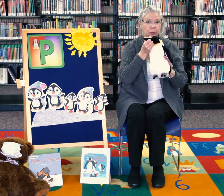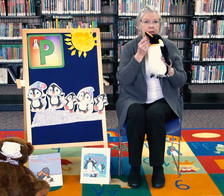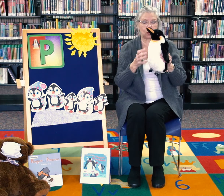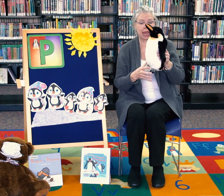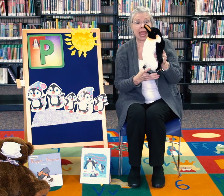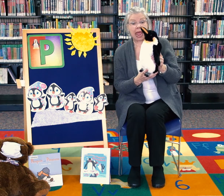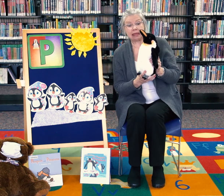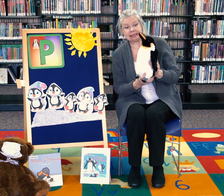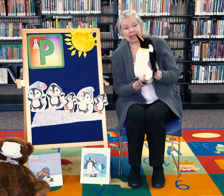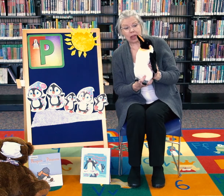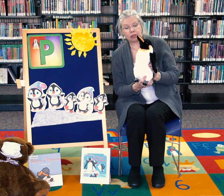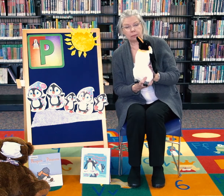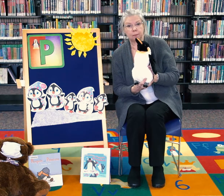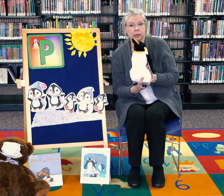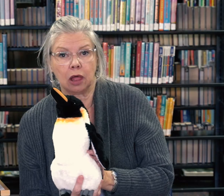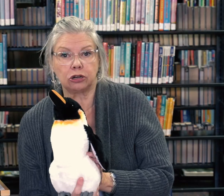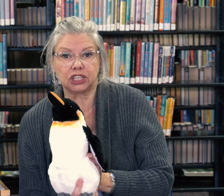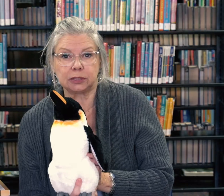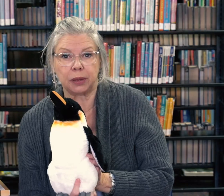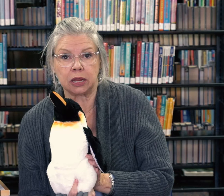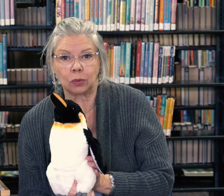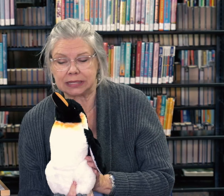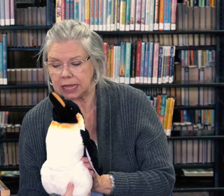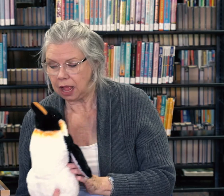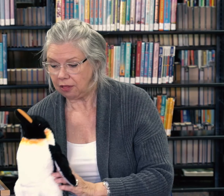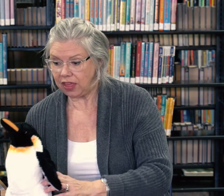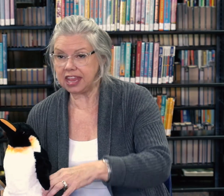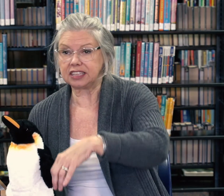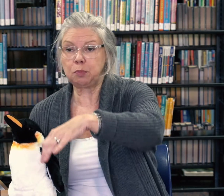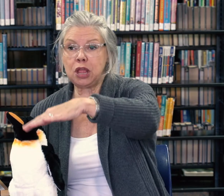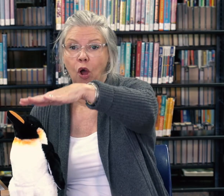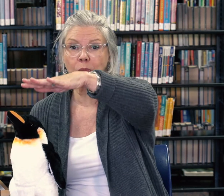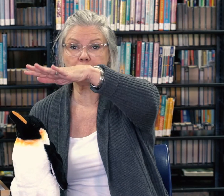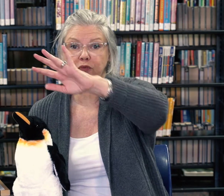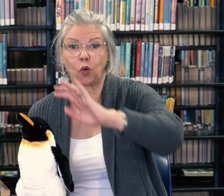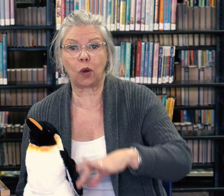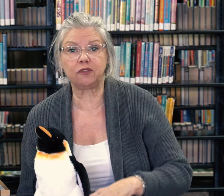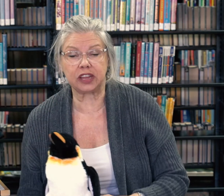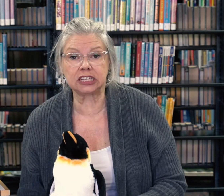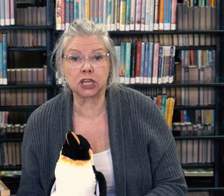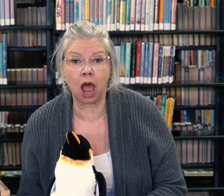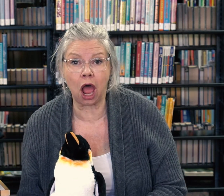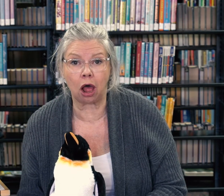penguin. And they are the largest penguins. They get to be almost four feet tall.